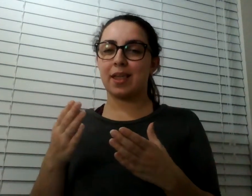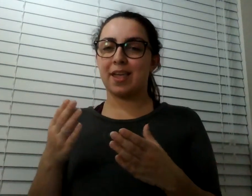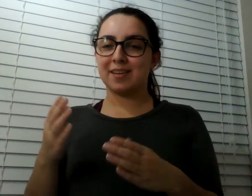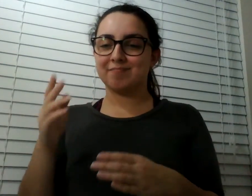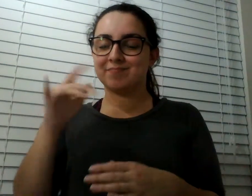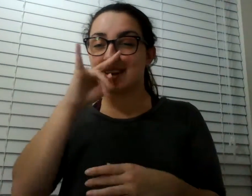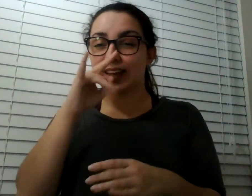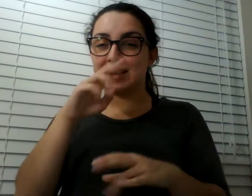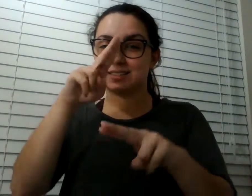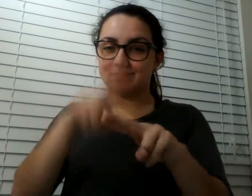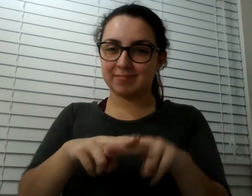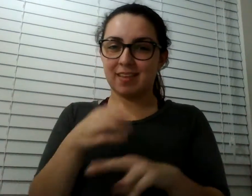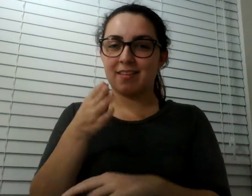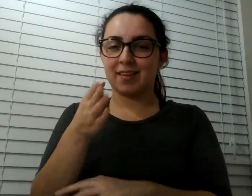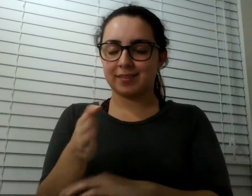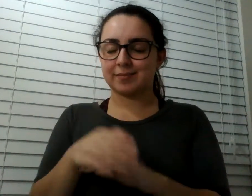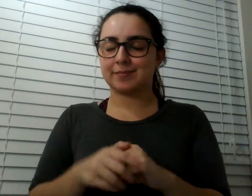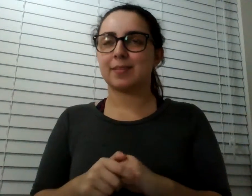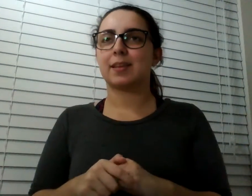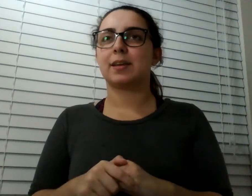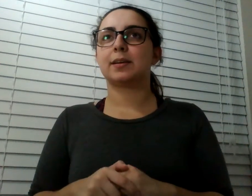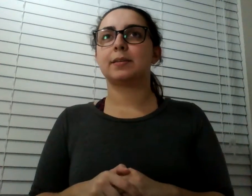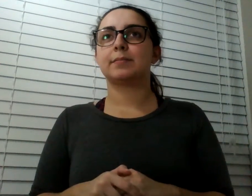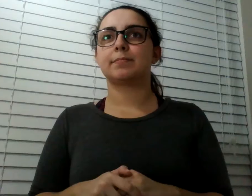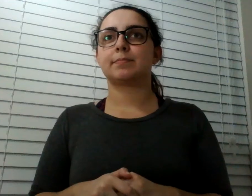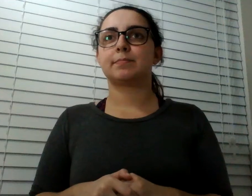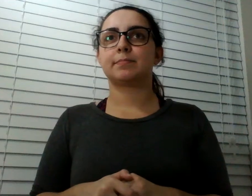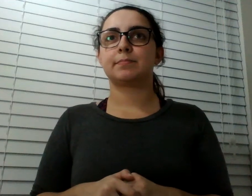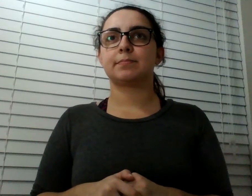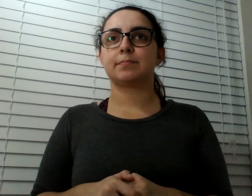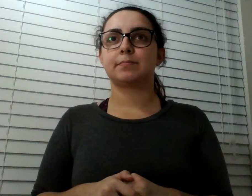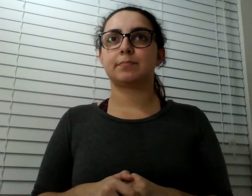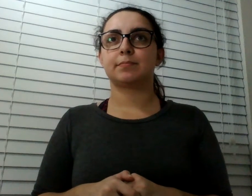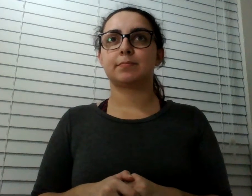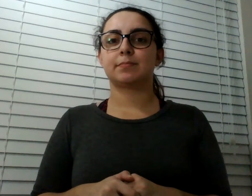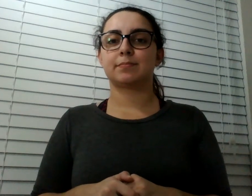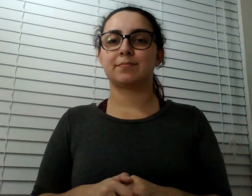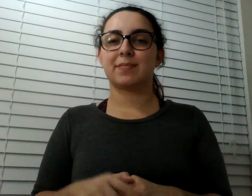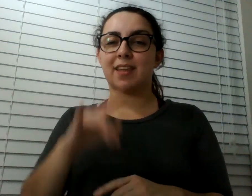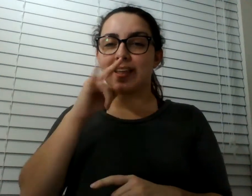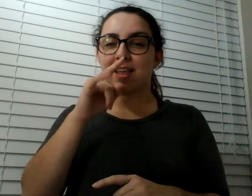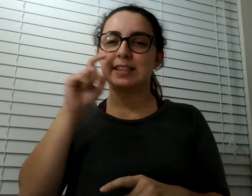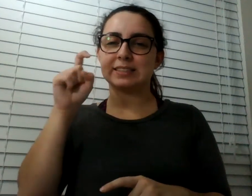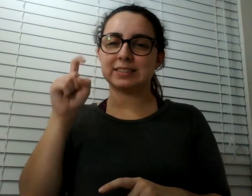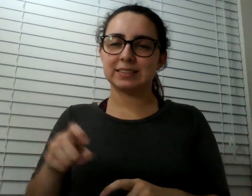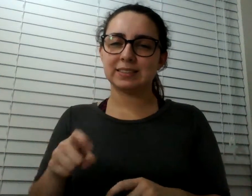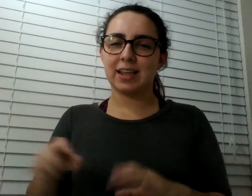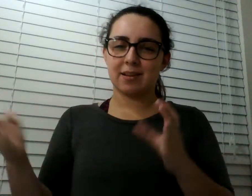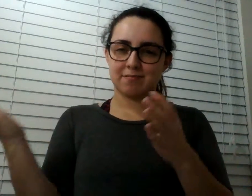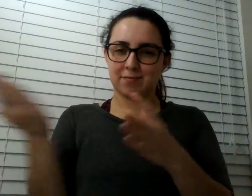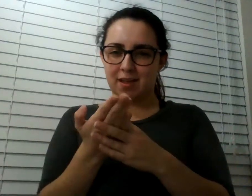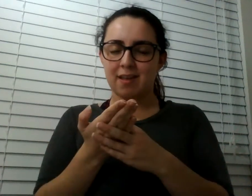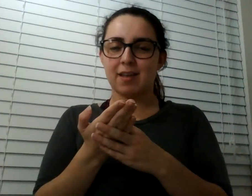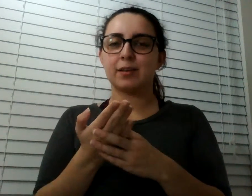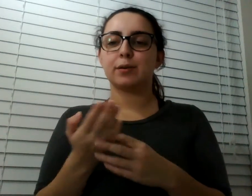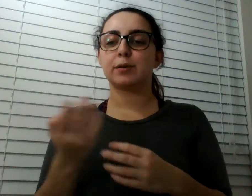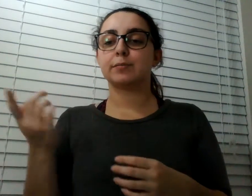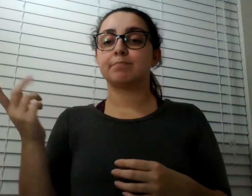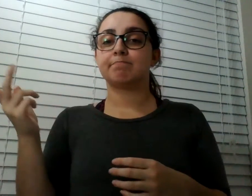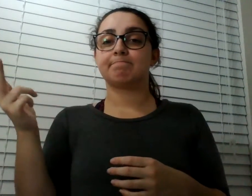could leave your packs so that they've got extra water and snacks. Uh, the kids need a break, and so we sort of leave them in an alcove on the side of the canyon.